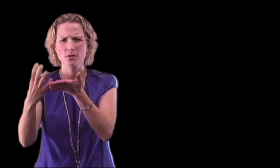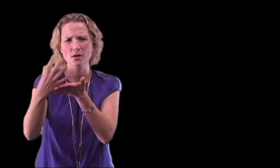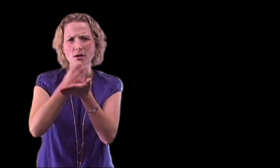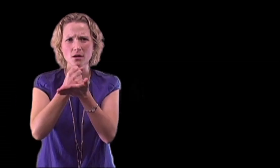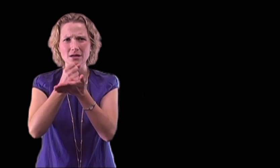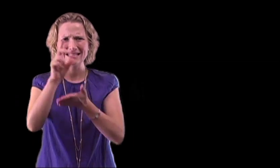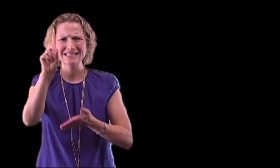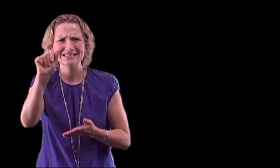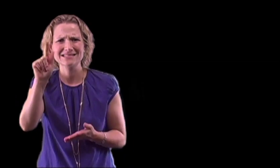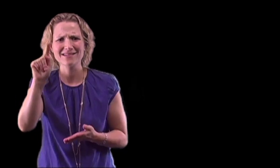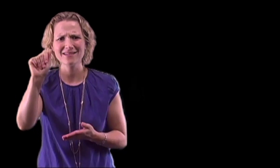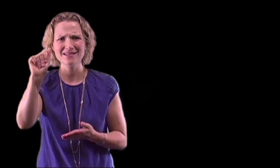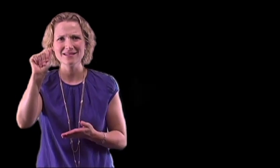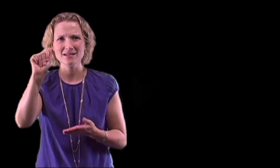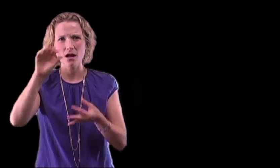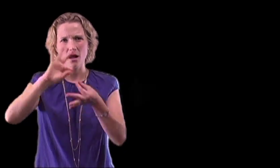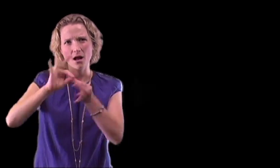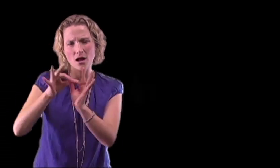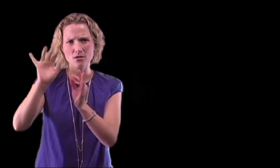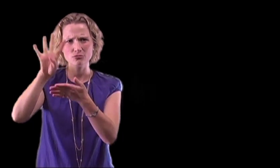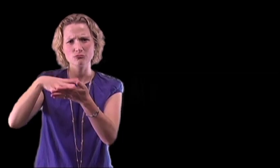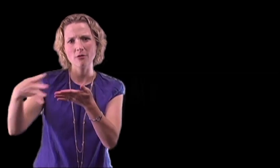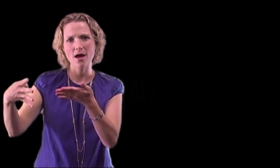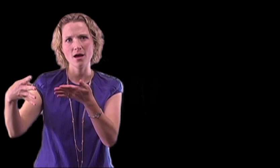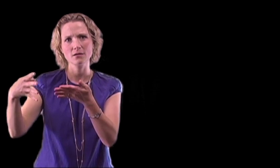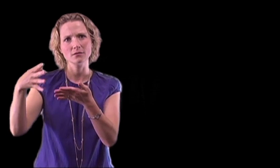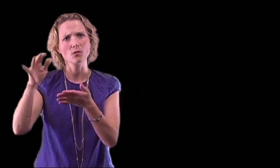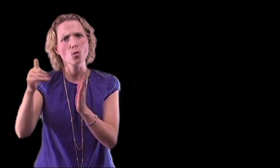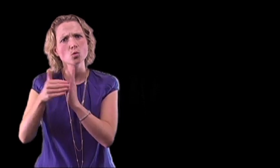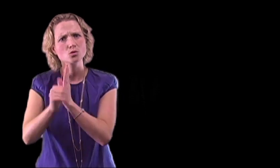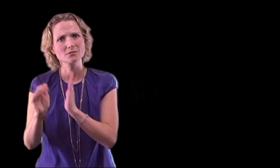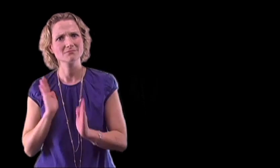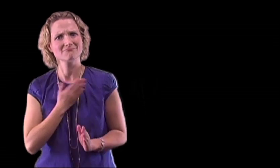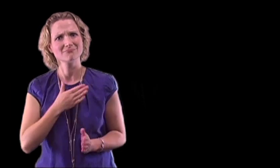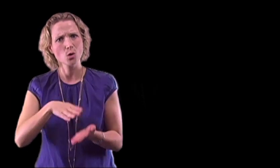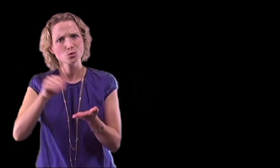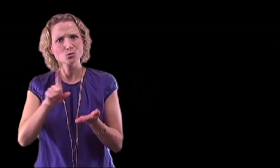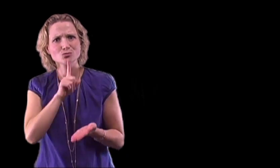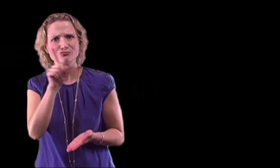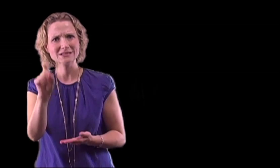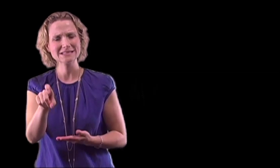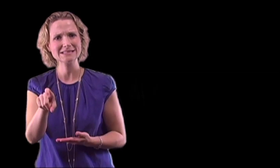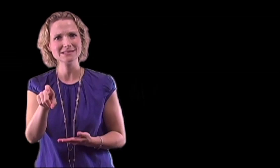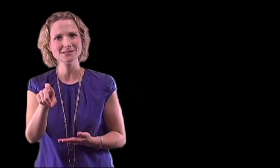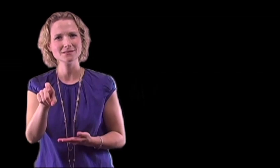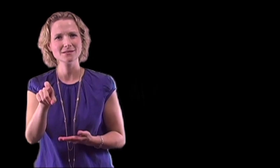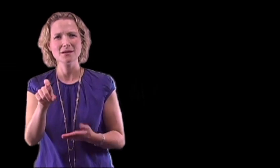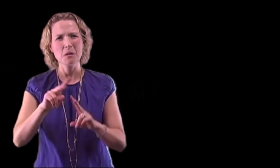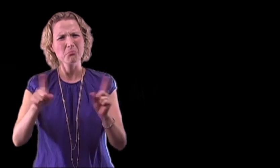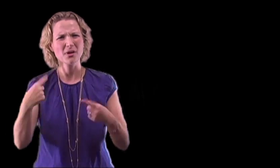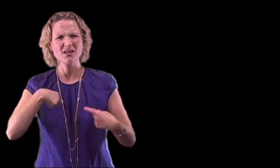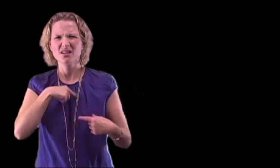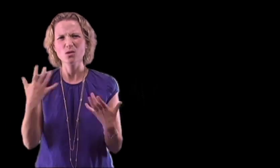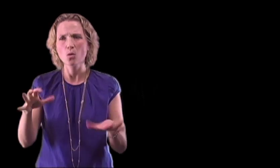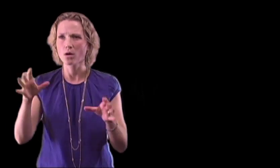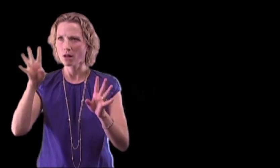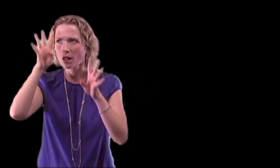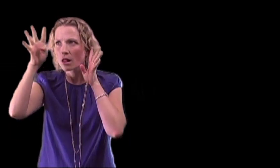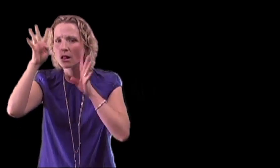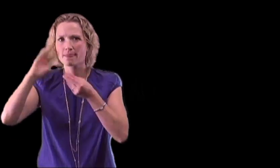Graphs, numbers, data collection, the interpretation of graphs. Those are skills our students really need. But we don't